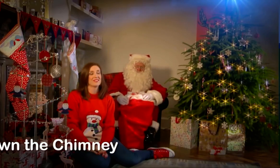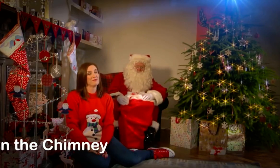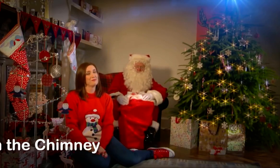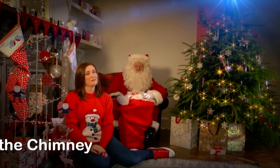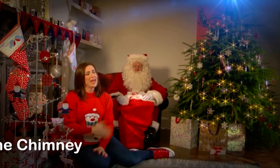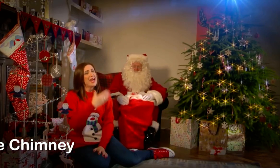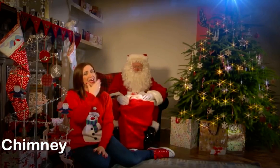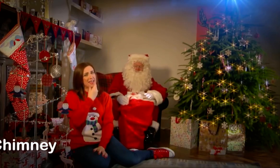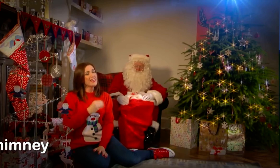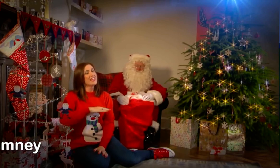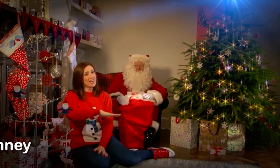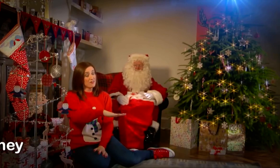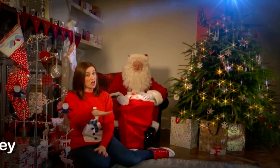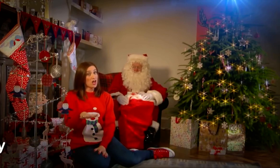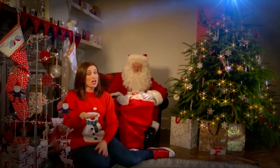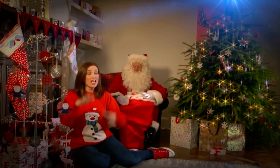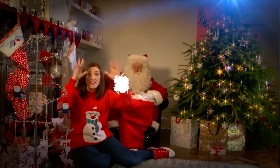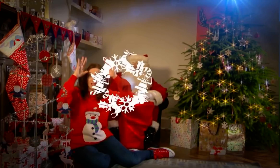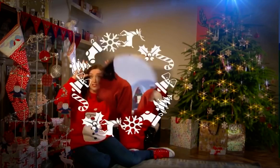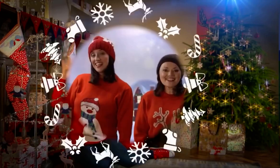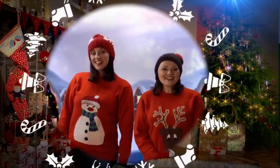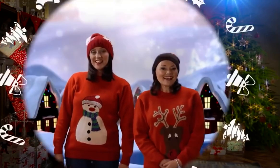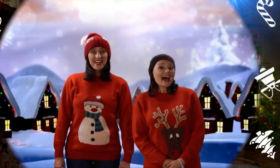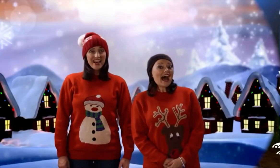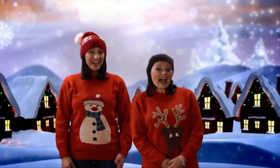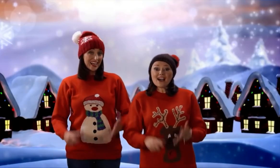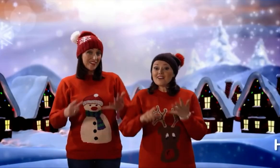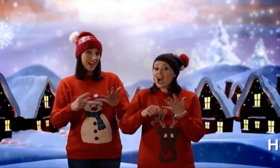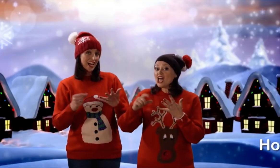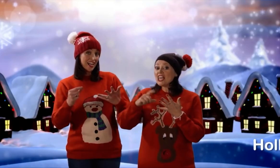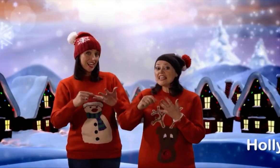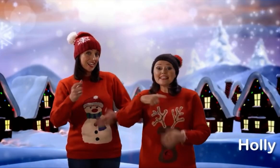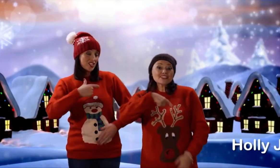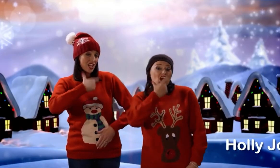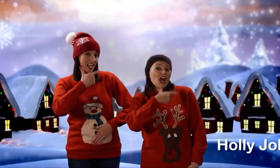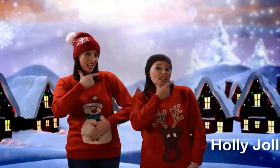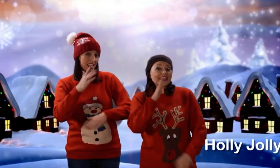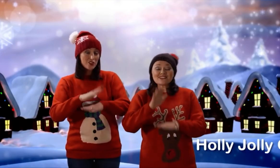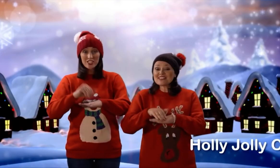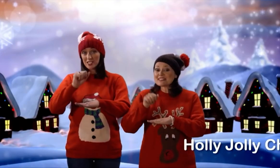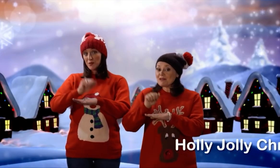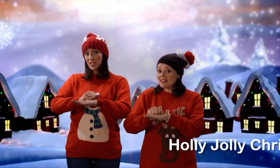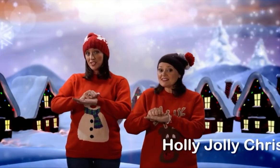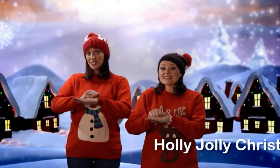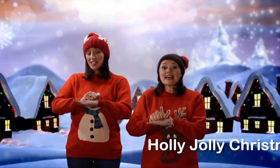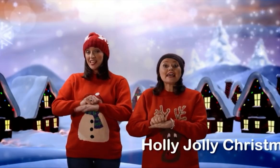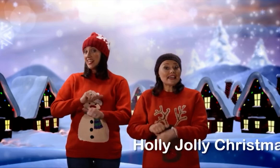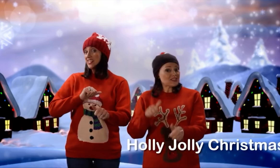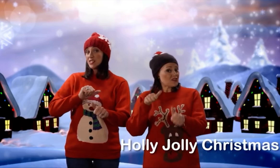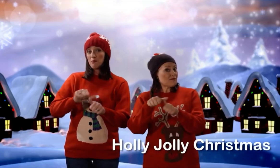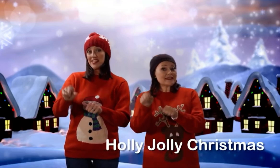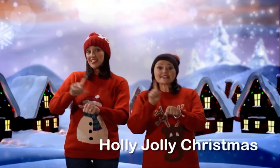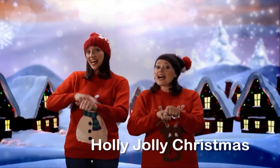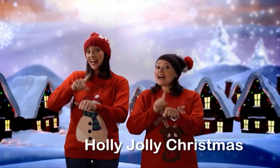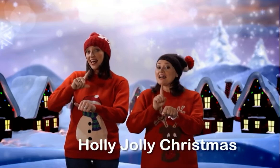He'll have all of his reindeer Have a holly jolly Christmas It's the best time